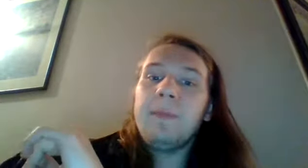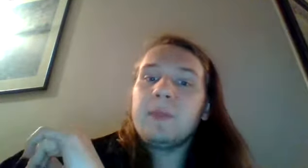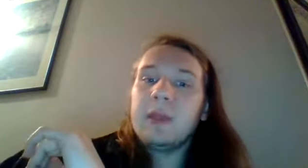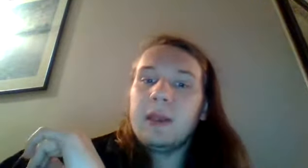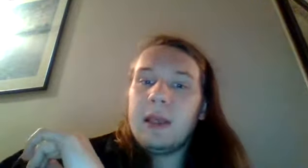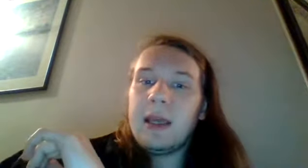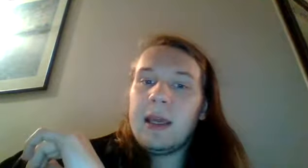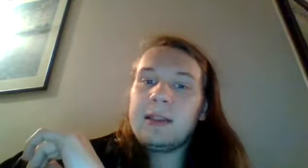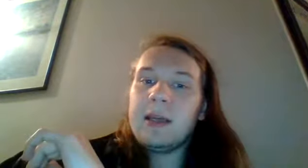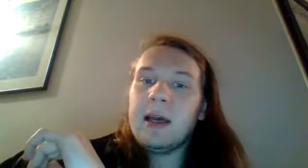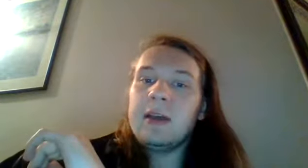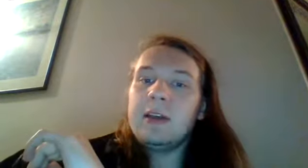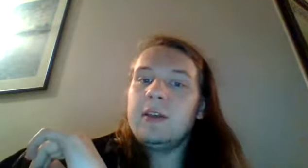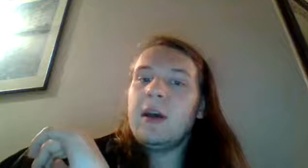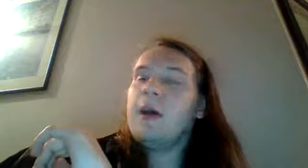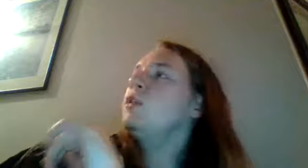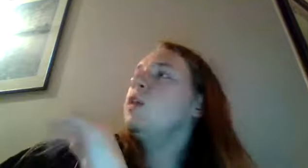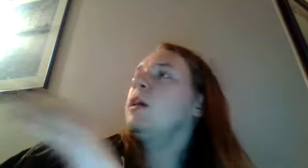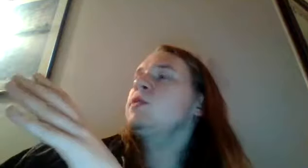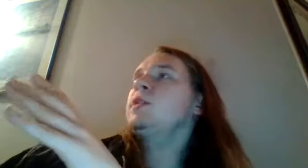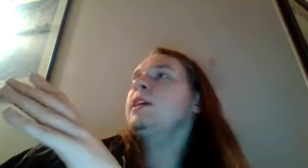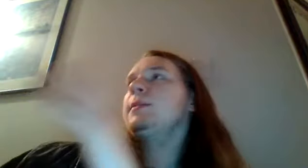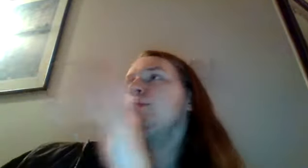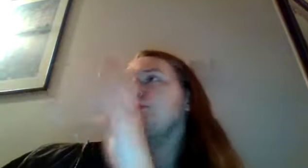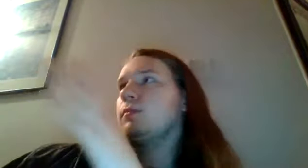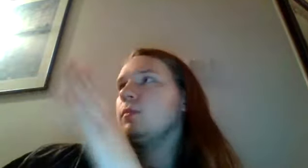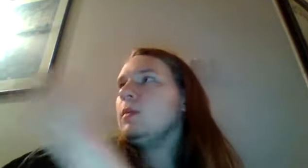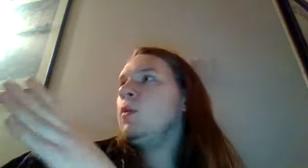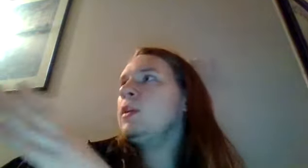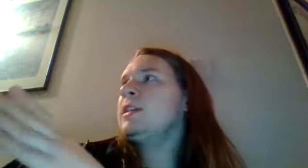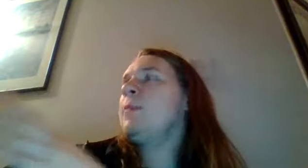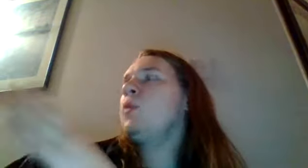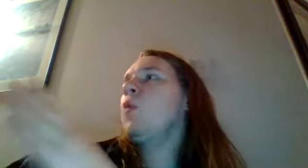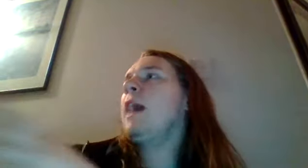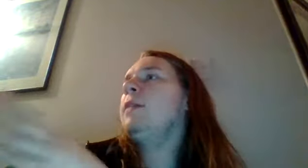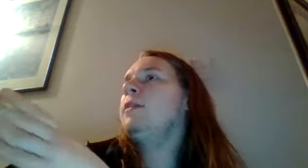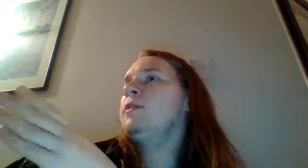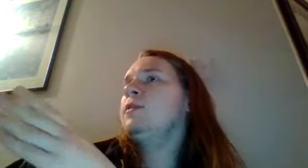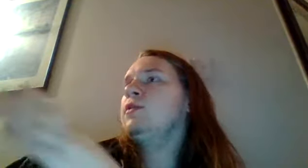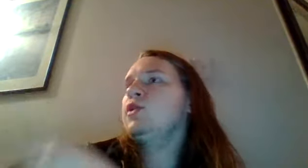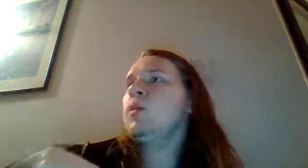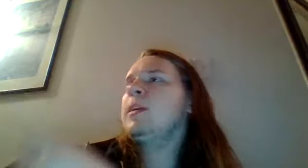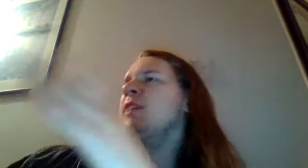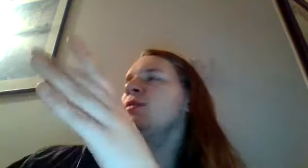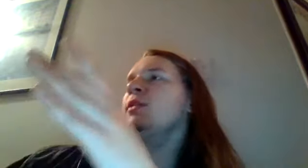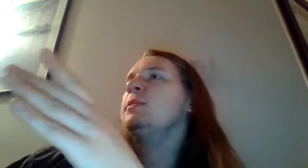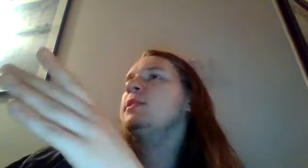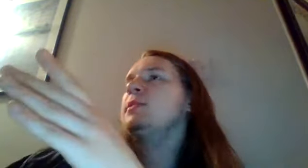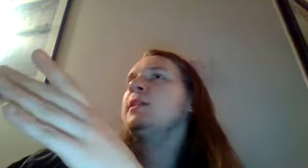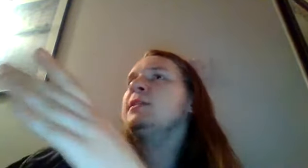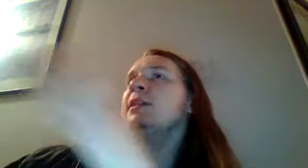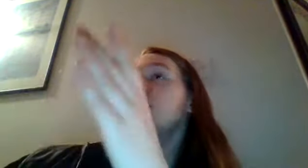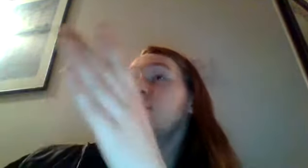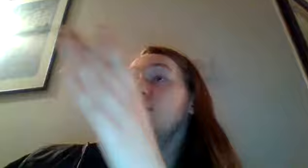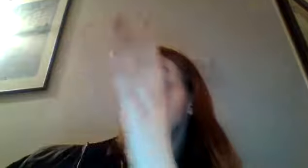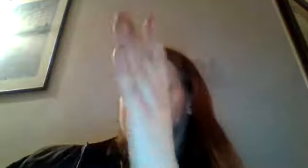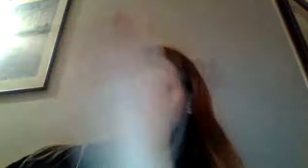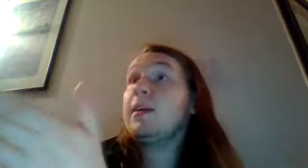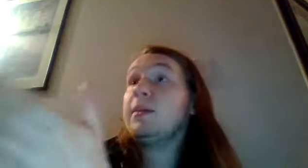and uh you know i was realizing when this happened why the there's so many evil demons is because kagame